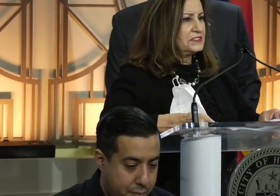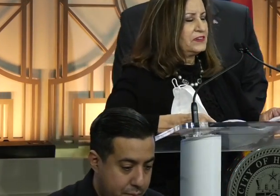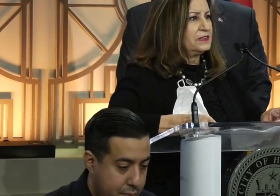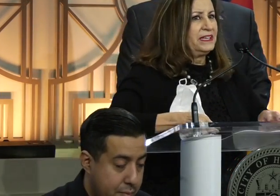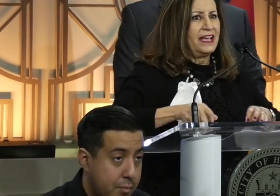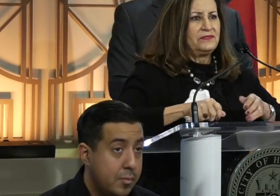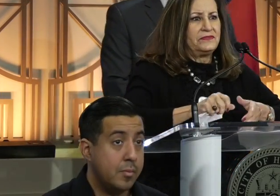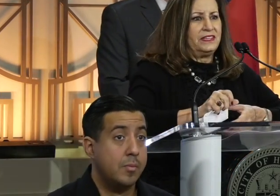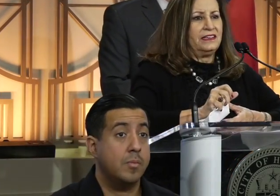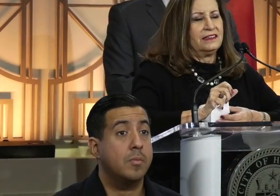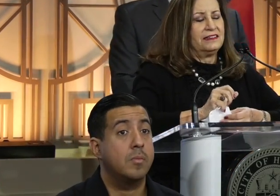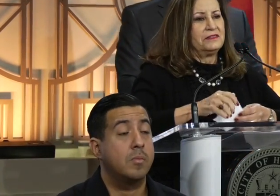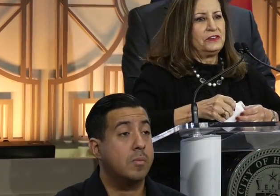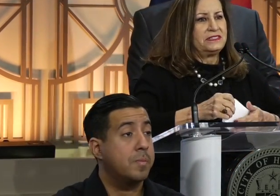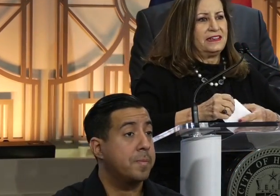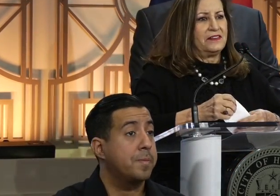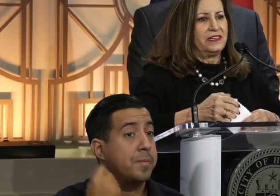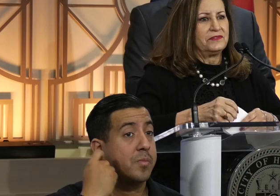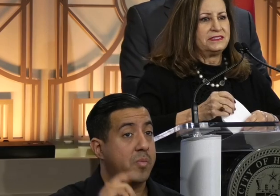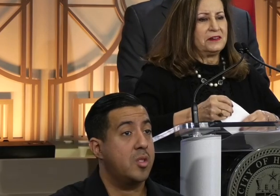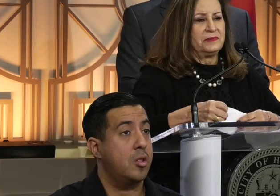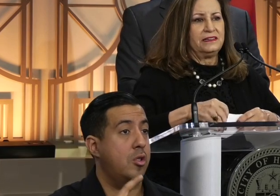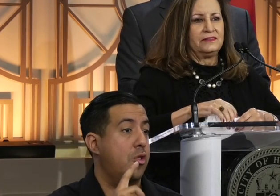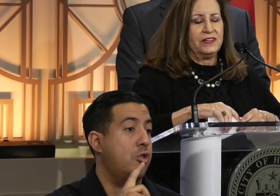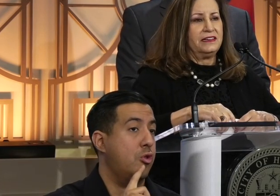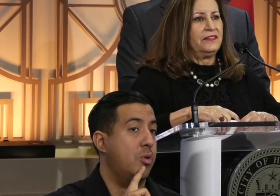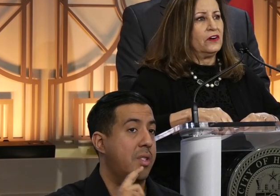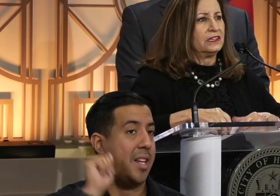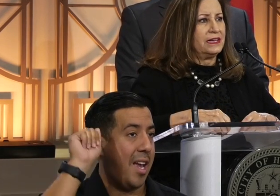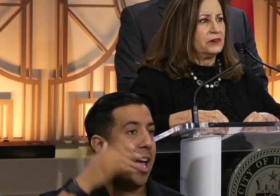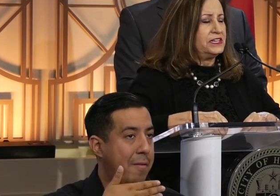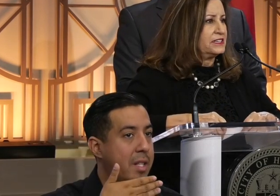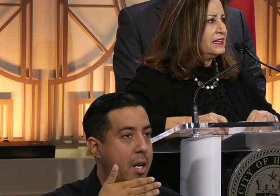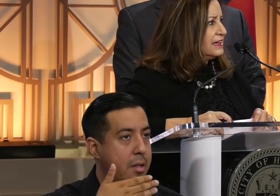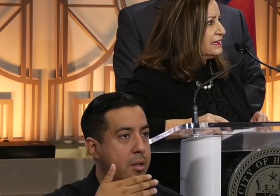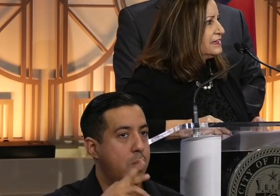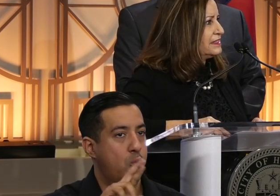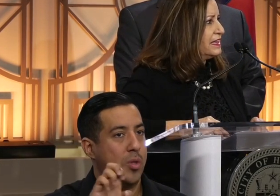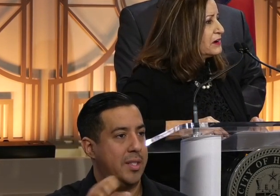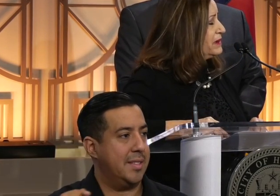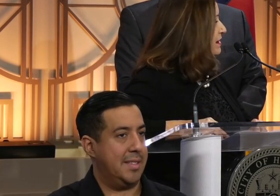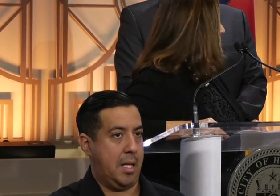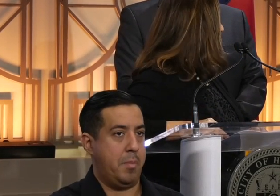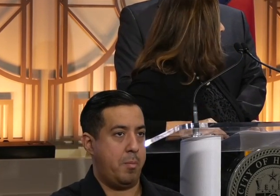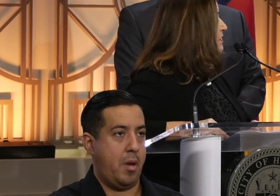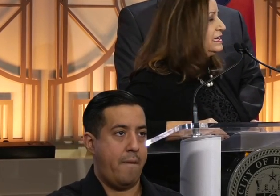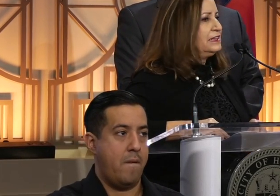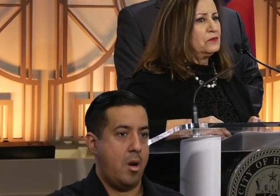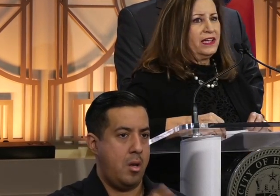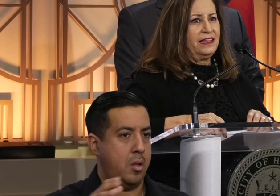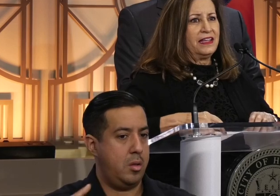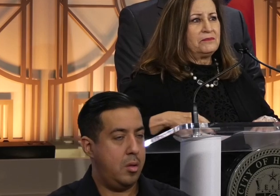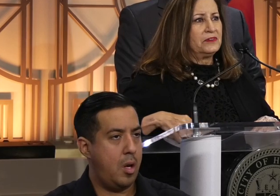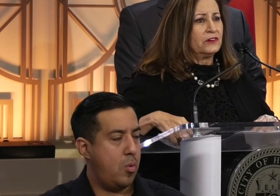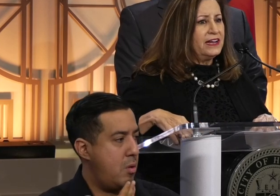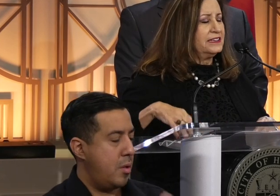First of all, on behalf of the Houston Afghan Resettlement Fund and our collaboration, I'd like to thank our mayor for leading